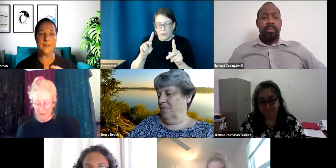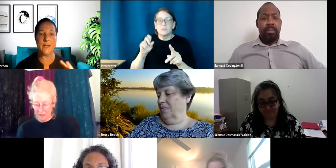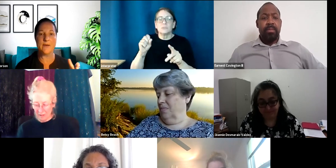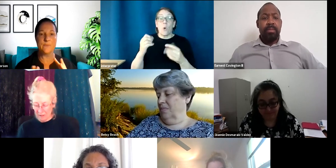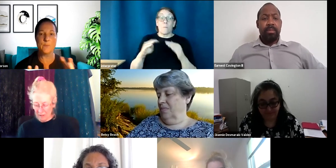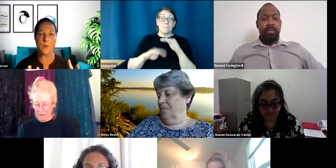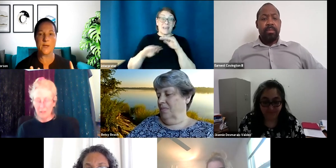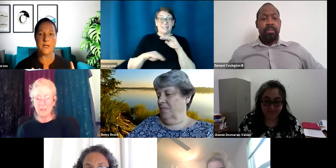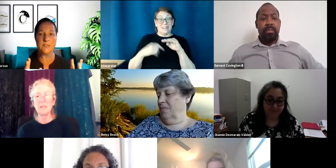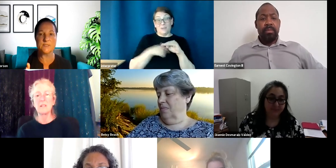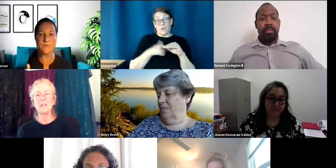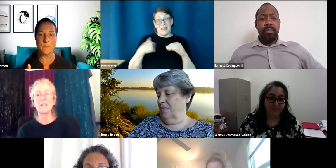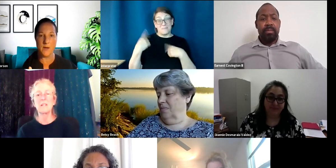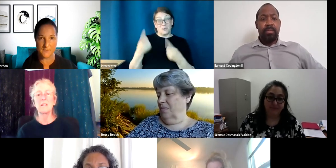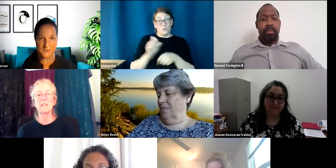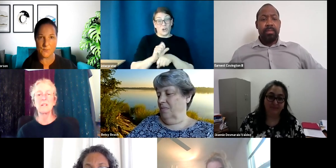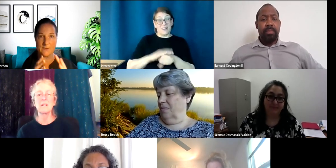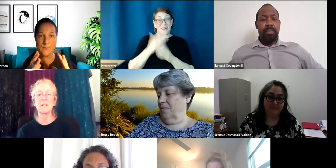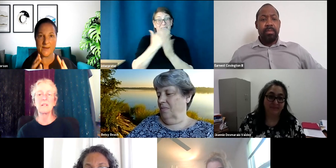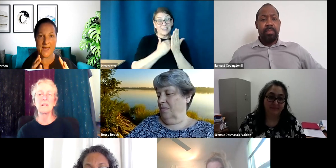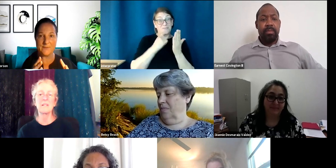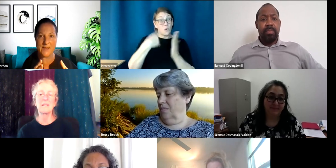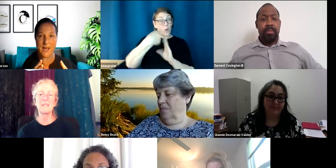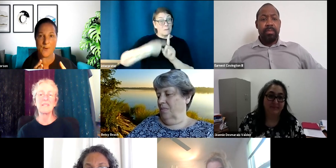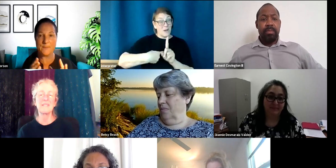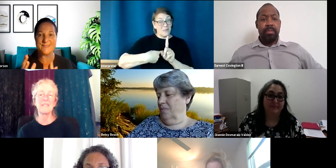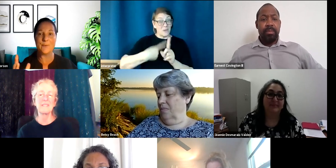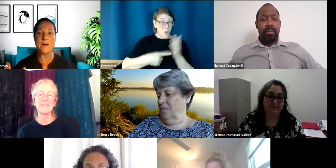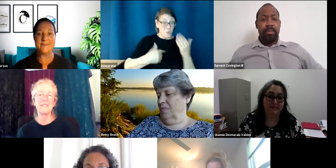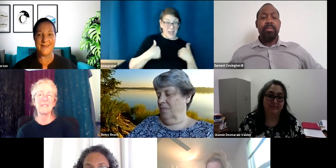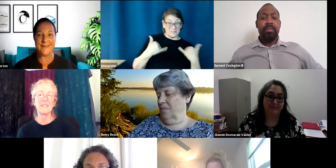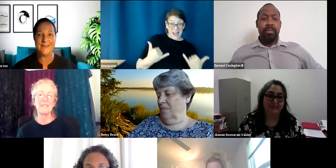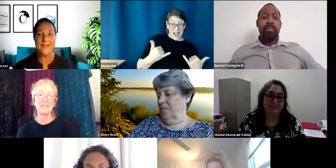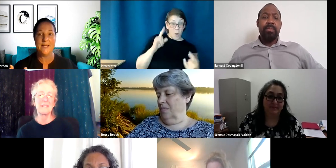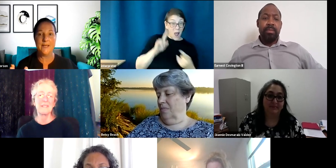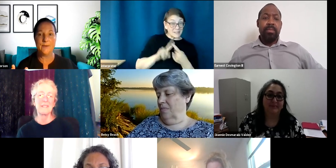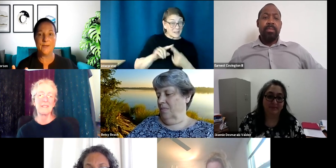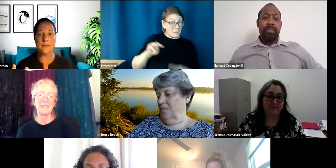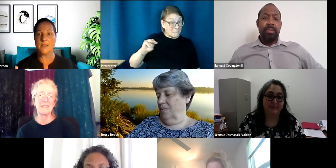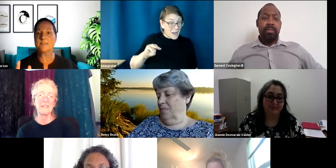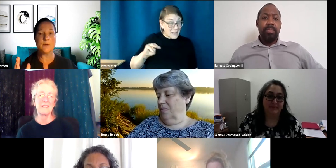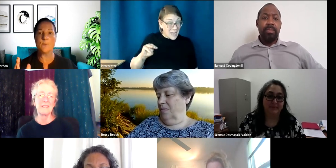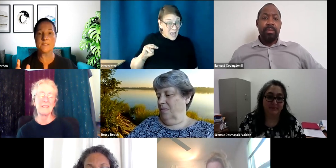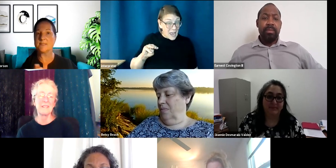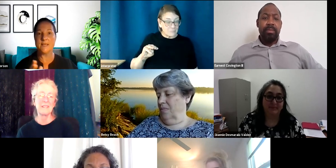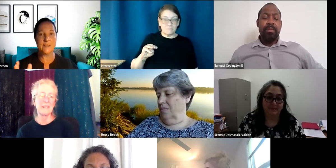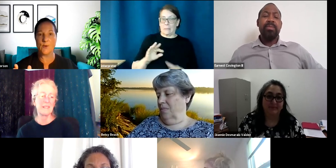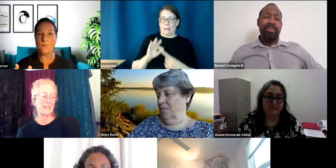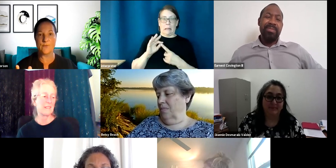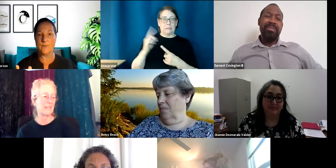we have been working on a list for a month, so whatever we have now up until Monday, unless somebody wants to take that over